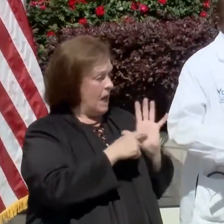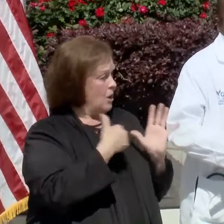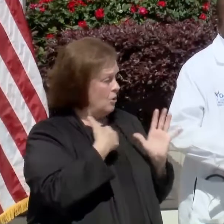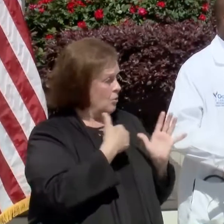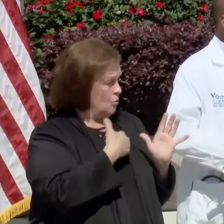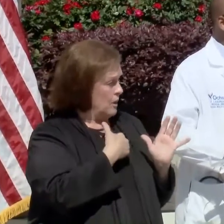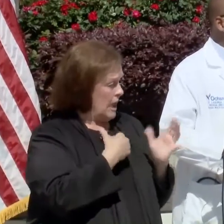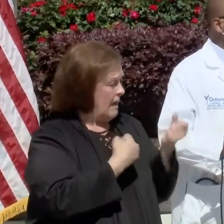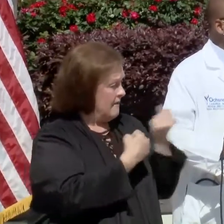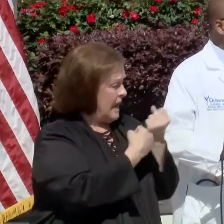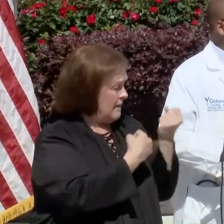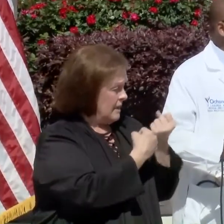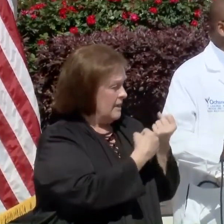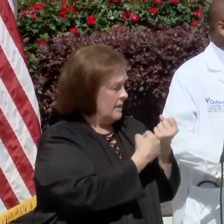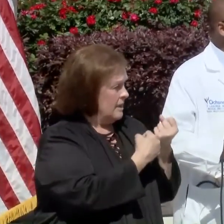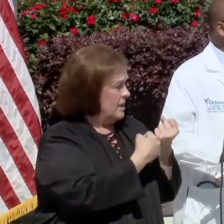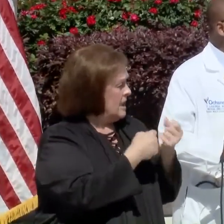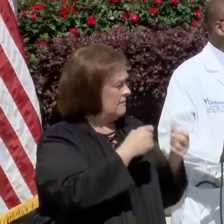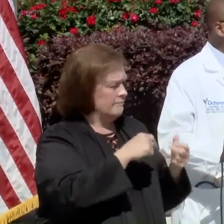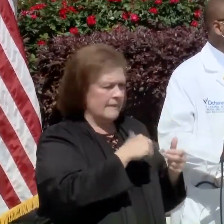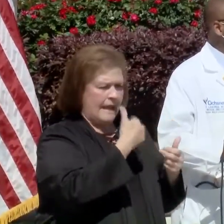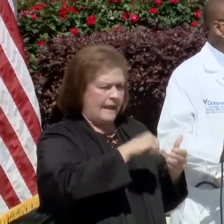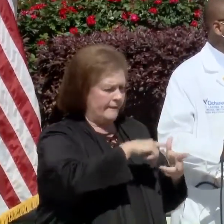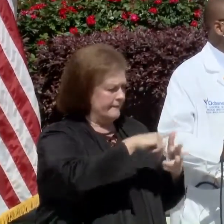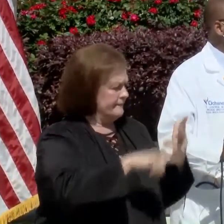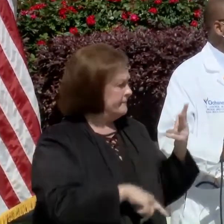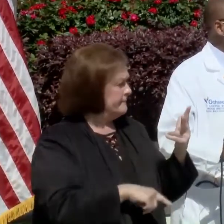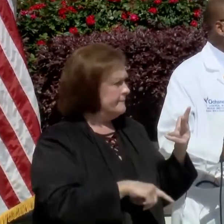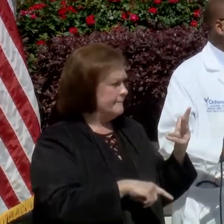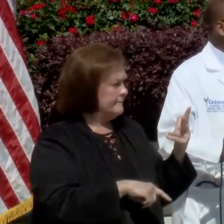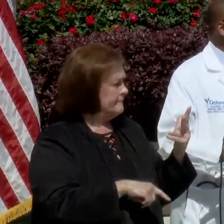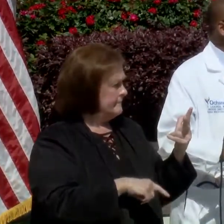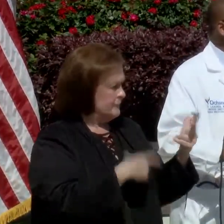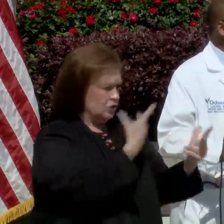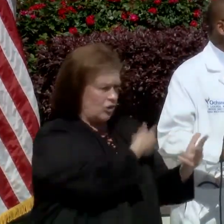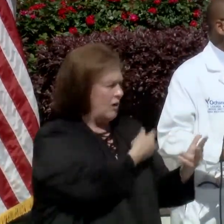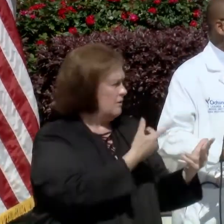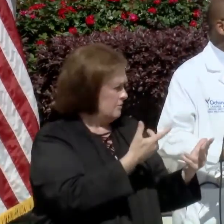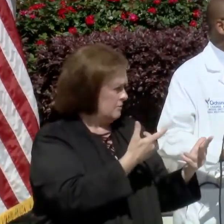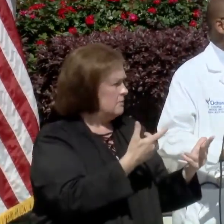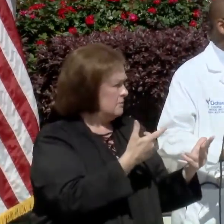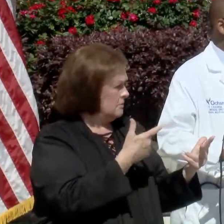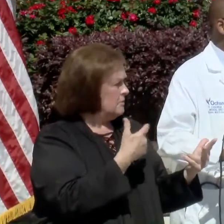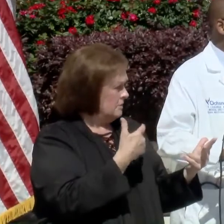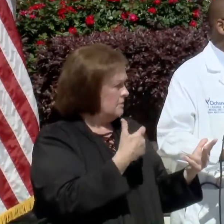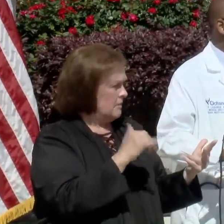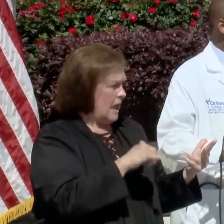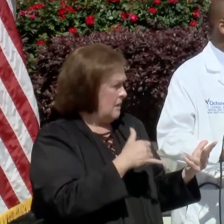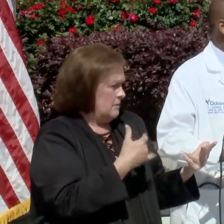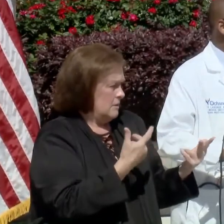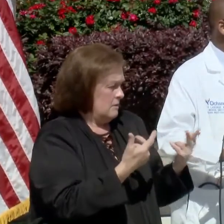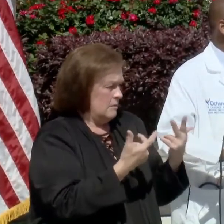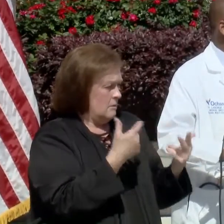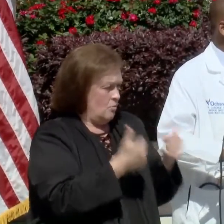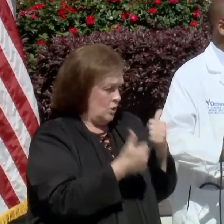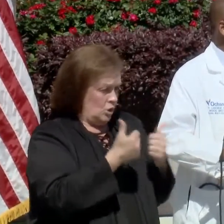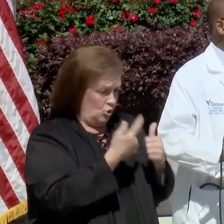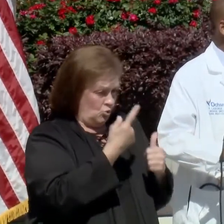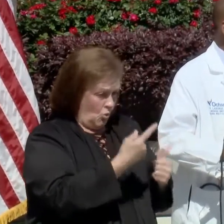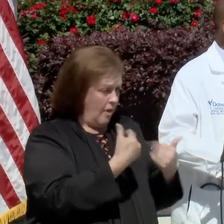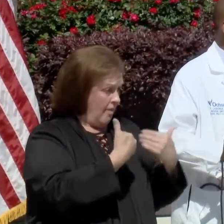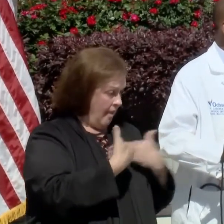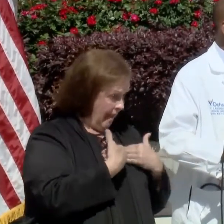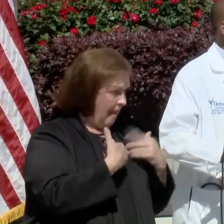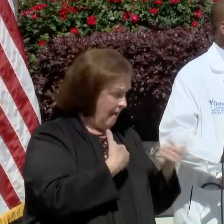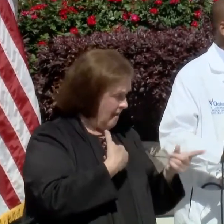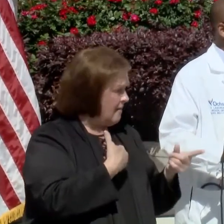advocating, honestly, is that either one of those three vaccines are the ones that we advocate. So whatever vaccine is readily